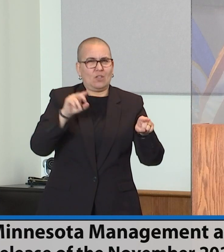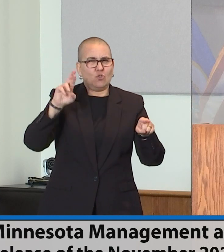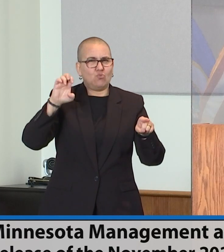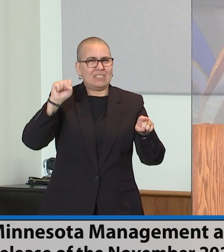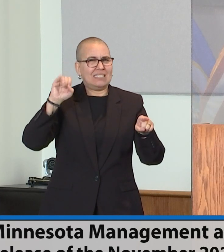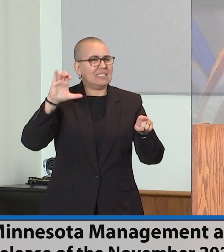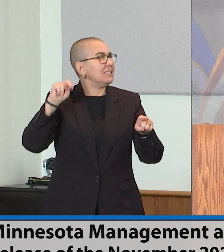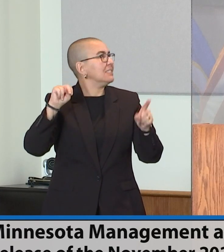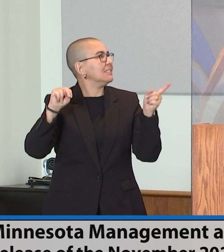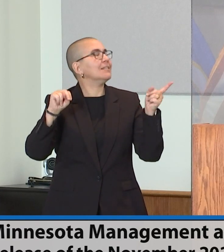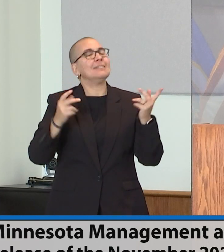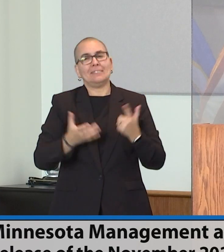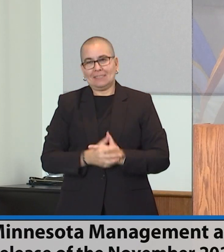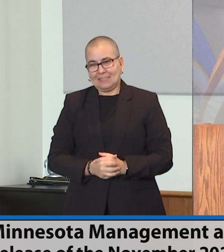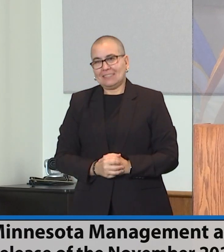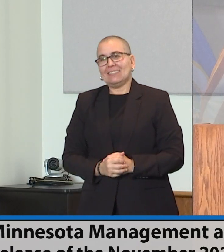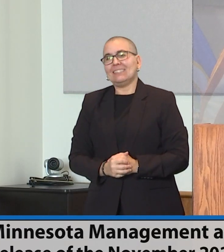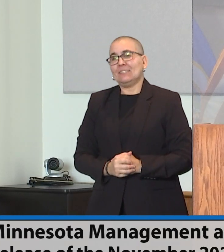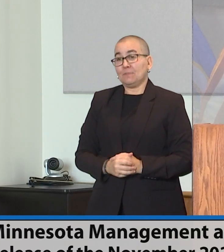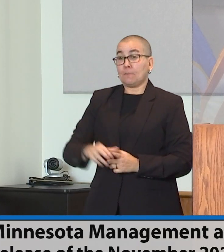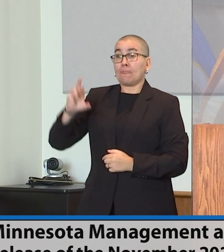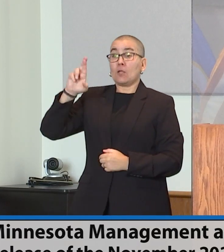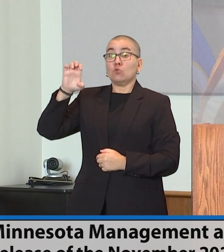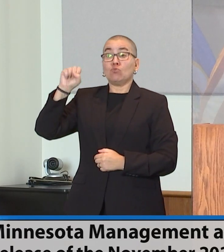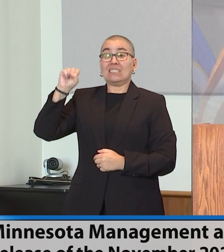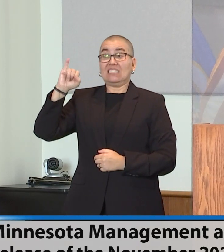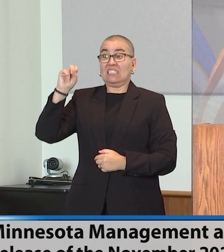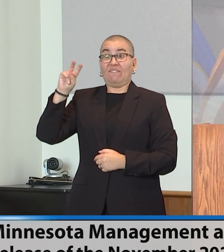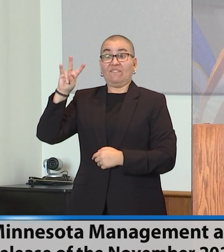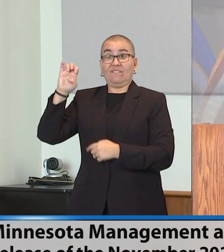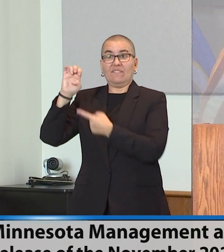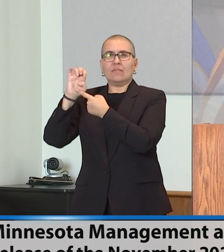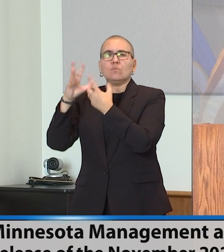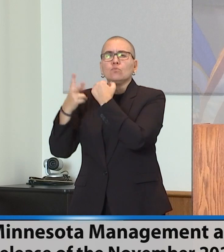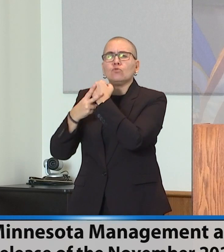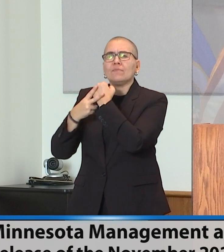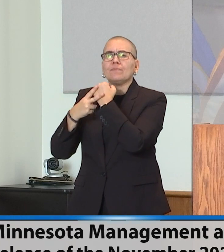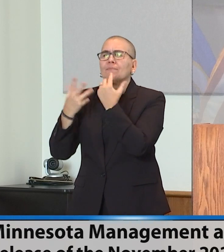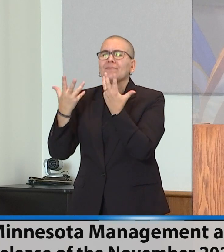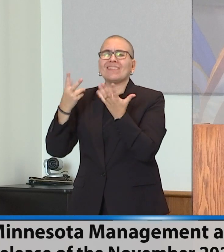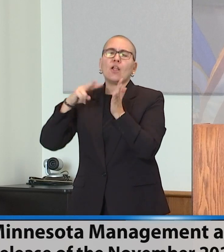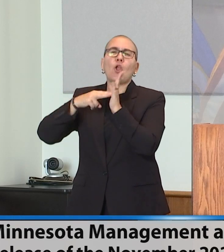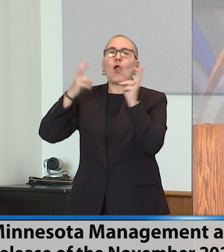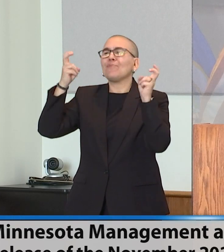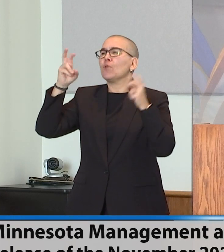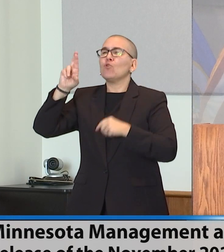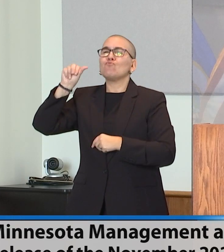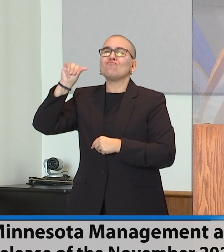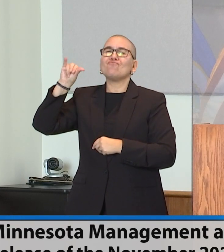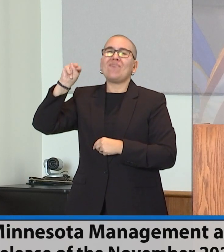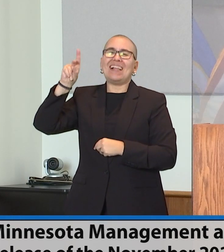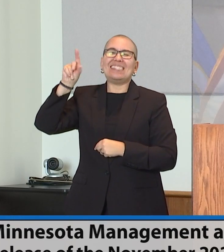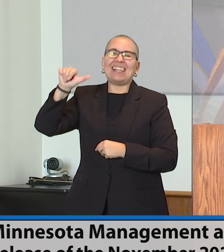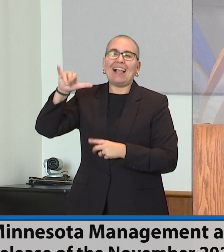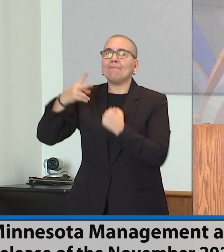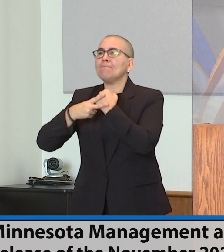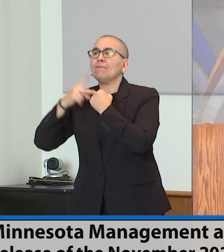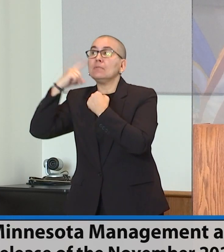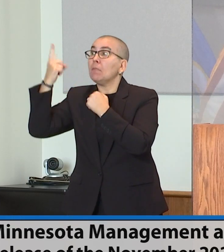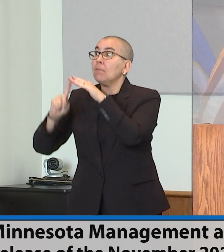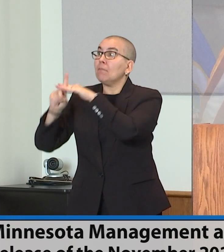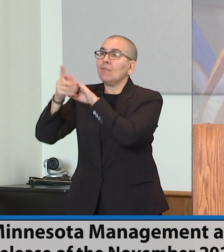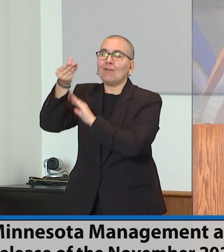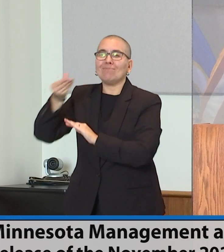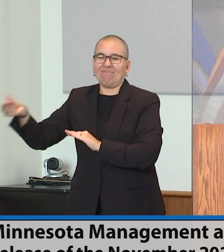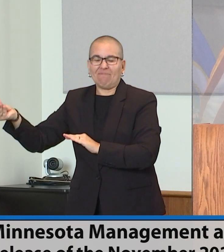reserves, also known as the rainy day fund, are kind of shock absorbers in the financial world to make sure that when our estimates are off, when